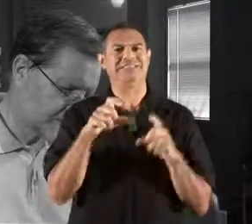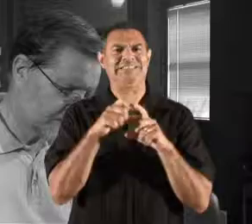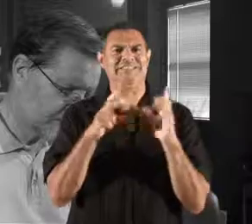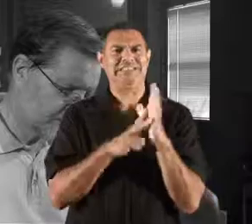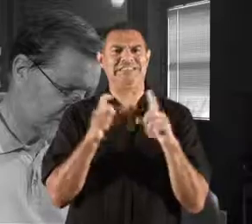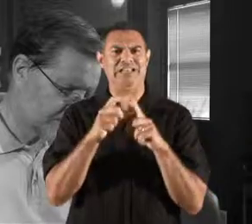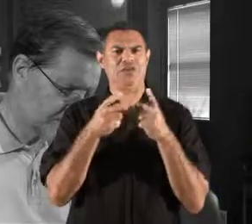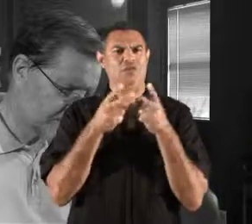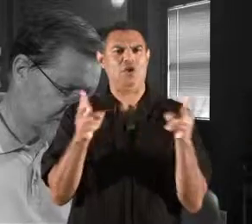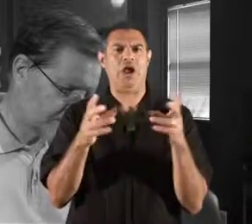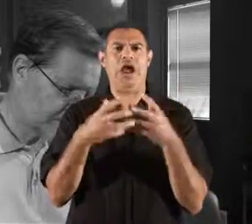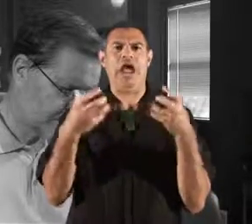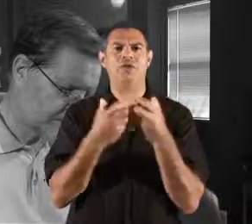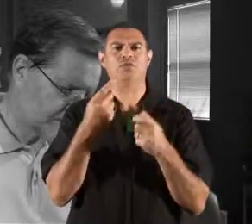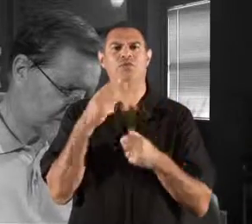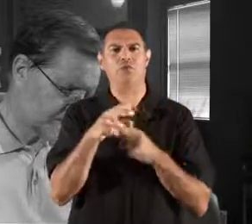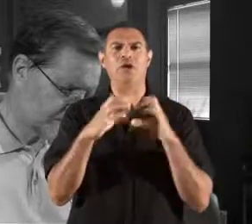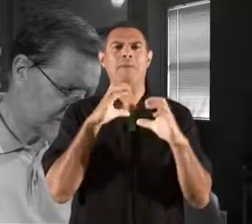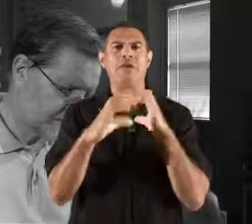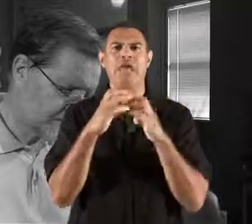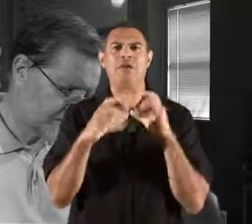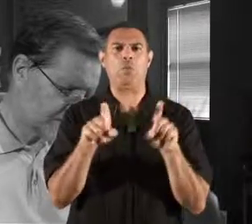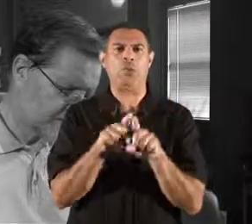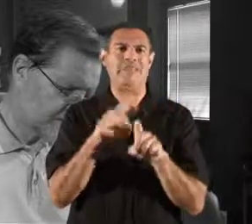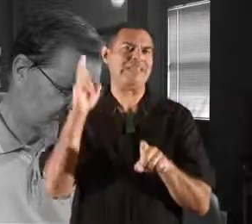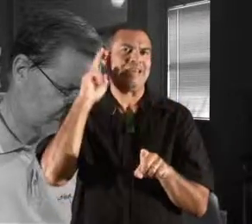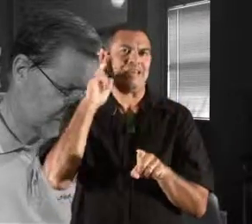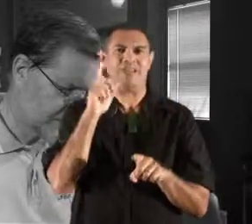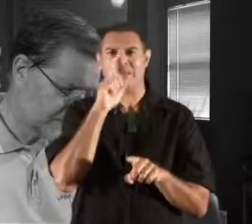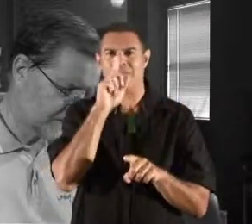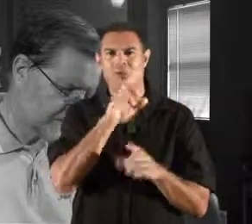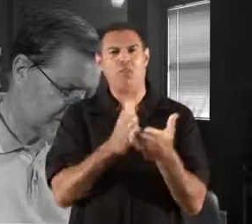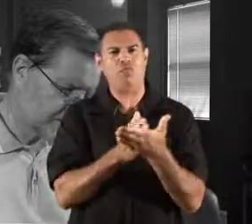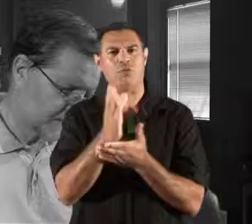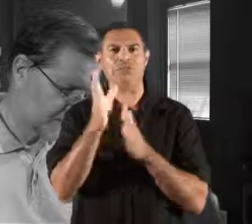This DVD shows how to communicate with deaf people through a sign language interpreter,